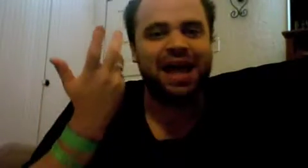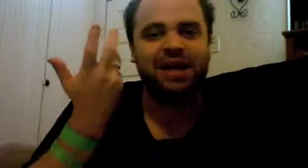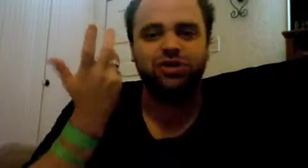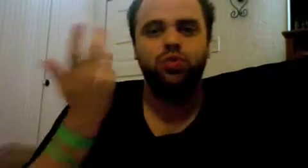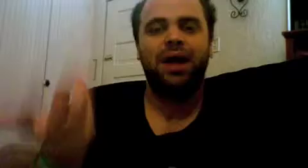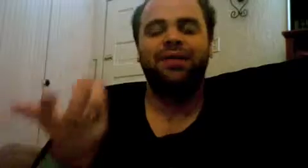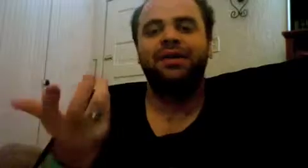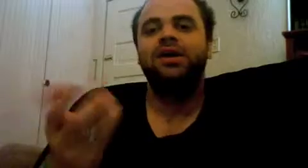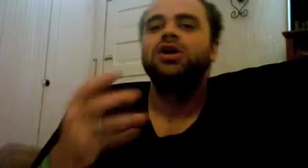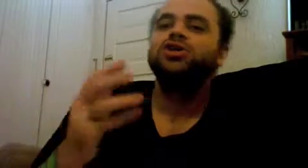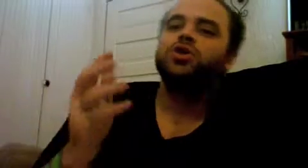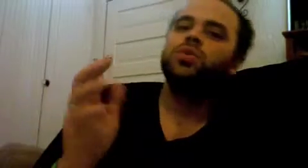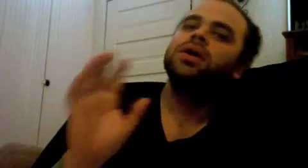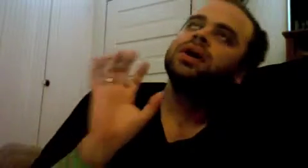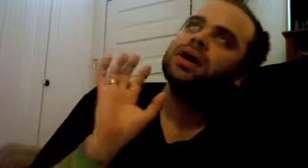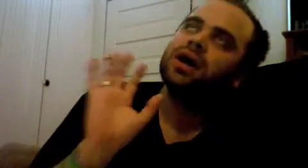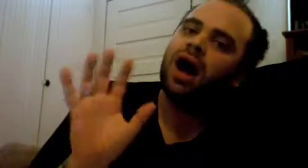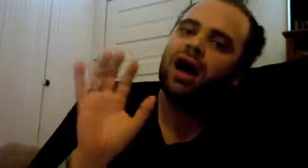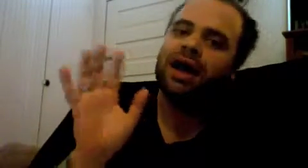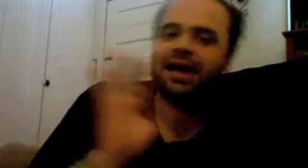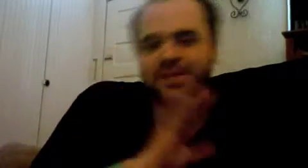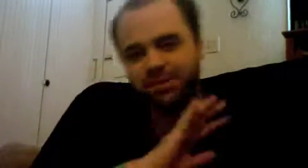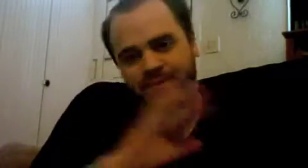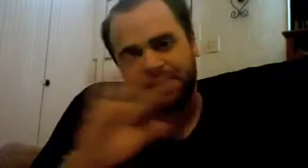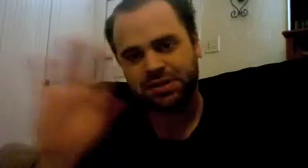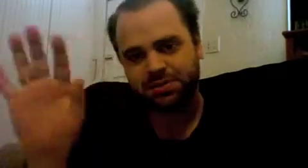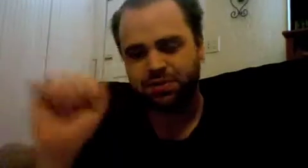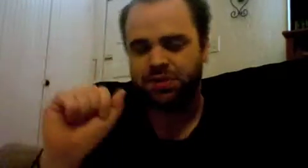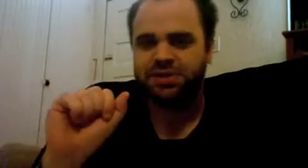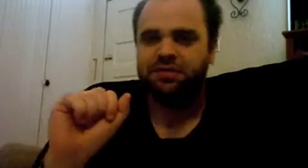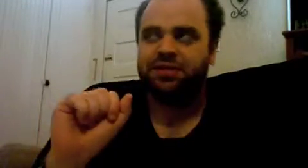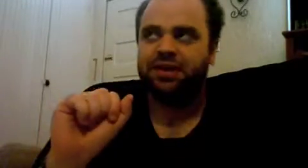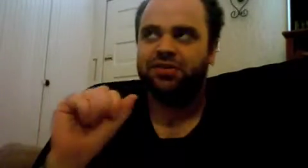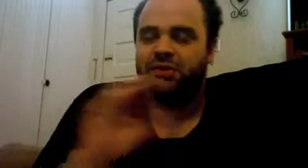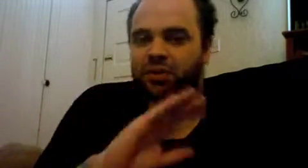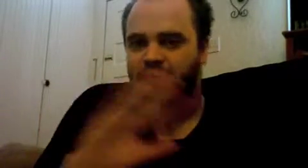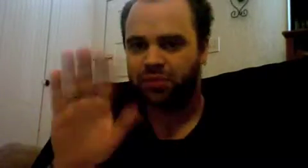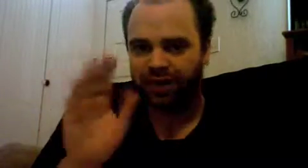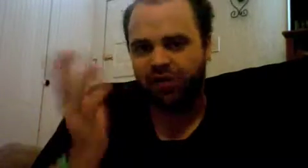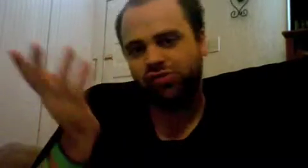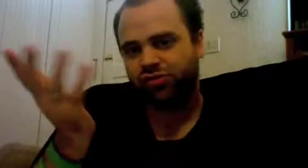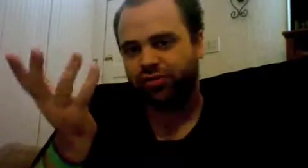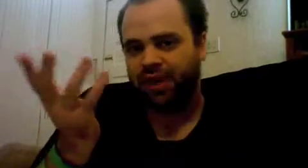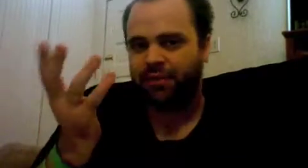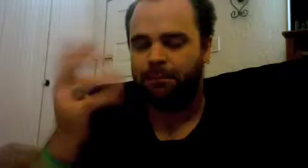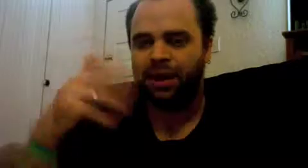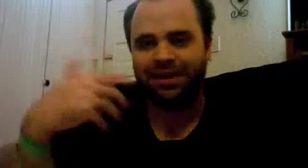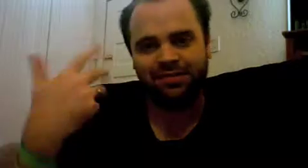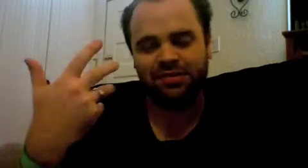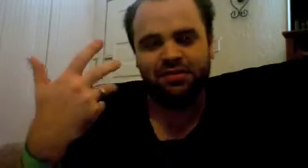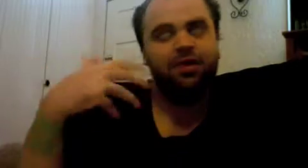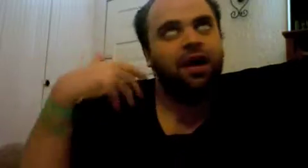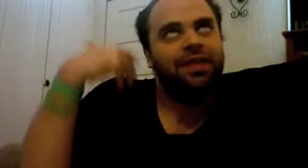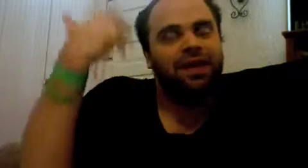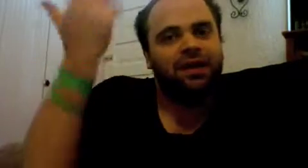actuality so God as something that's purely self-identical like sure that might exist God then